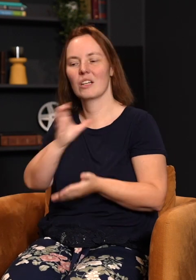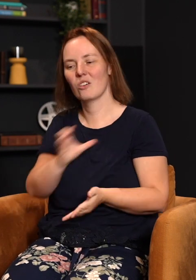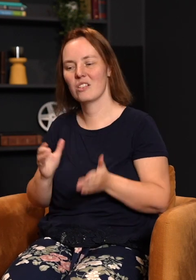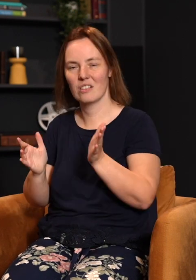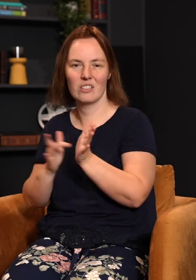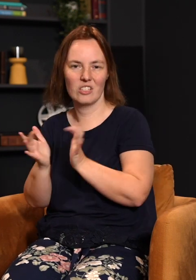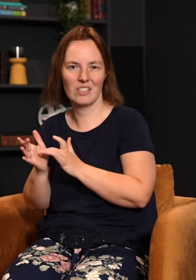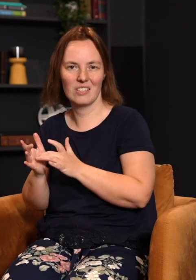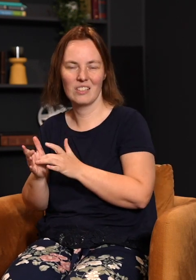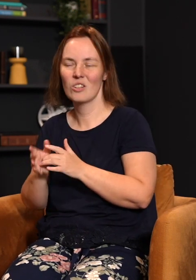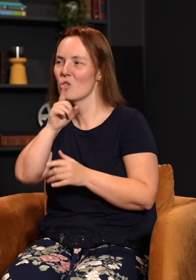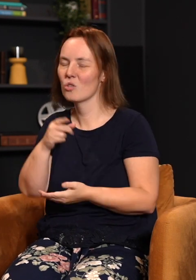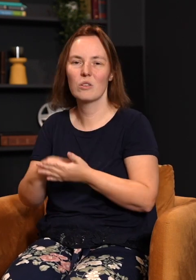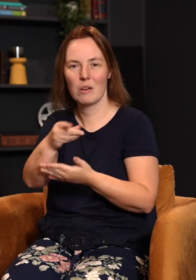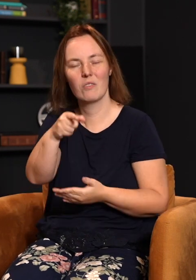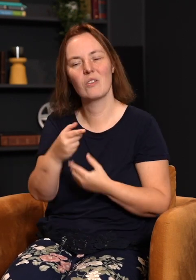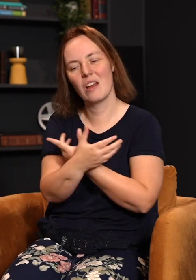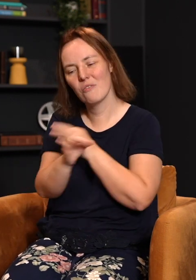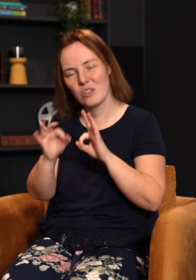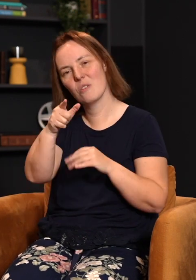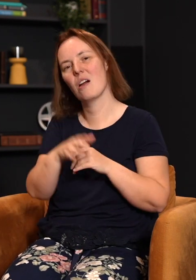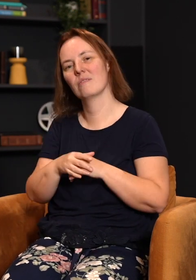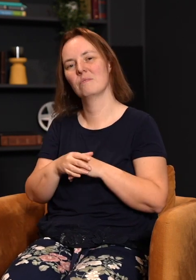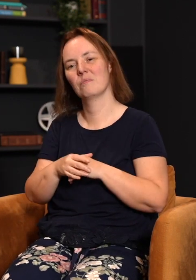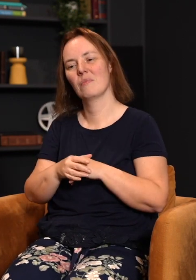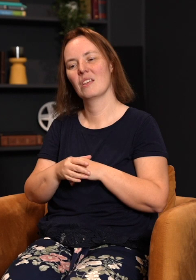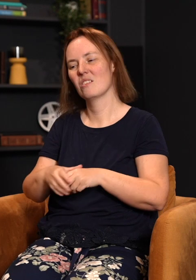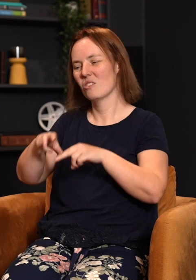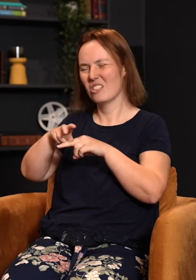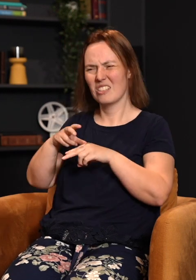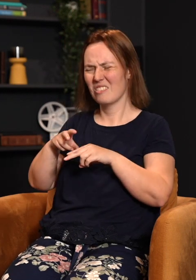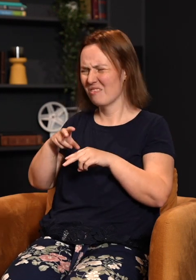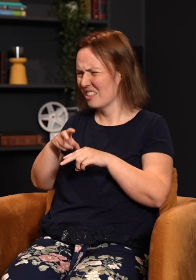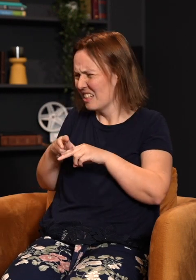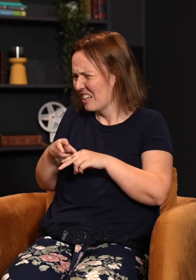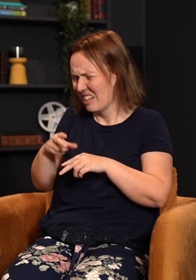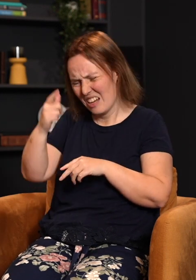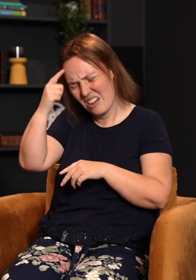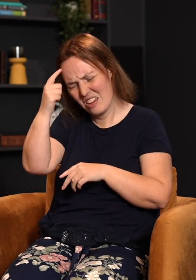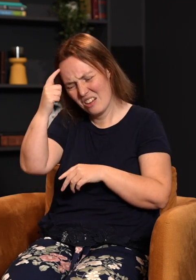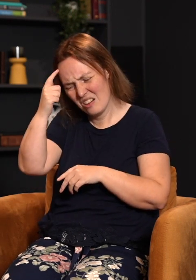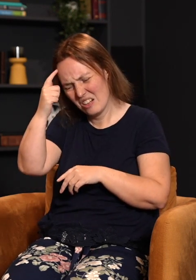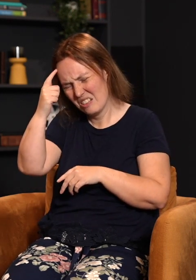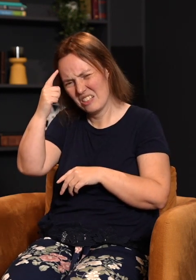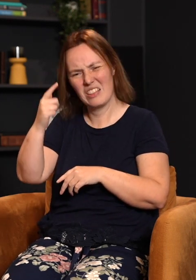price Jesus really paid for you and how free you are, but rather you sit back into a mindset that really has no confidence with God.